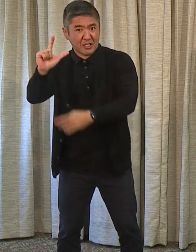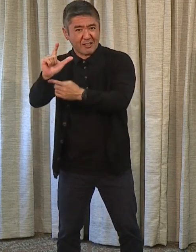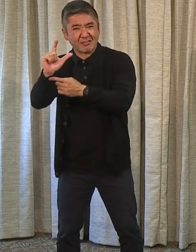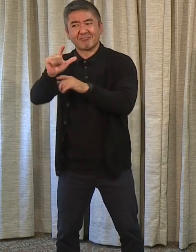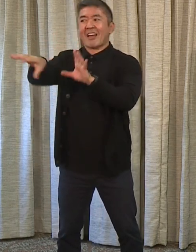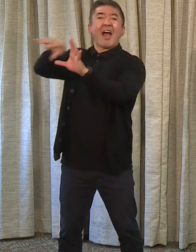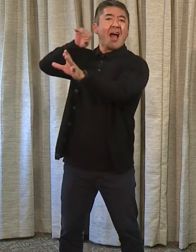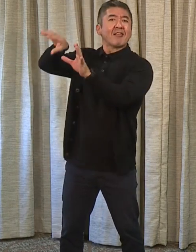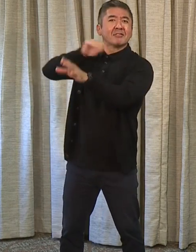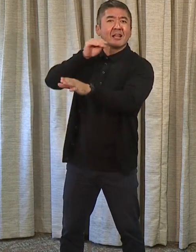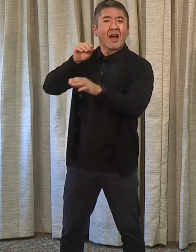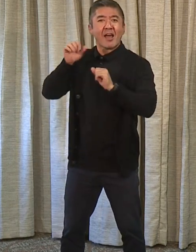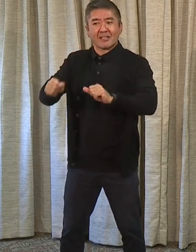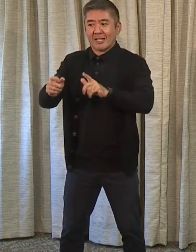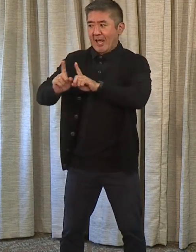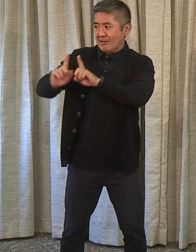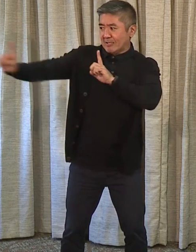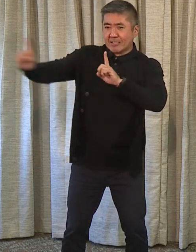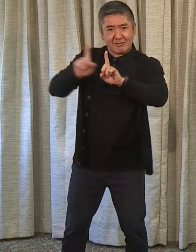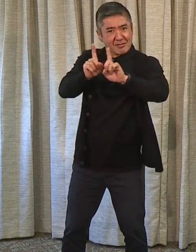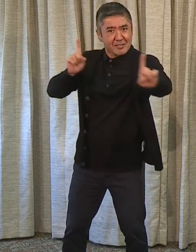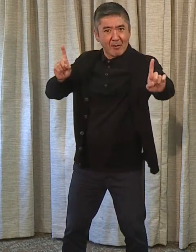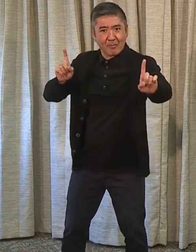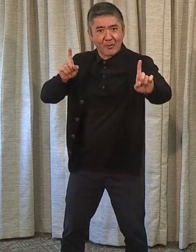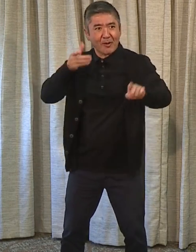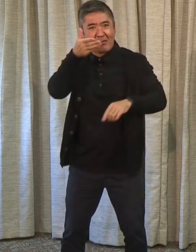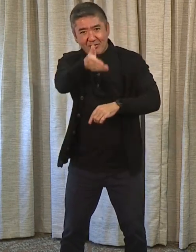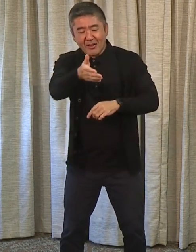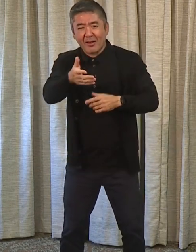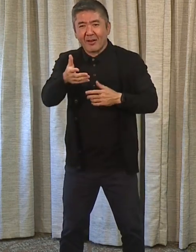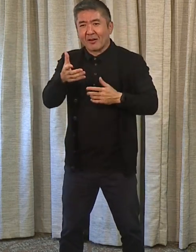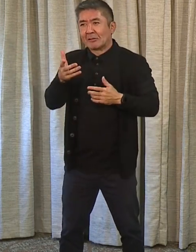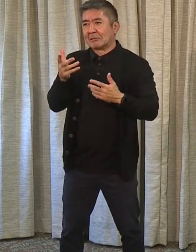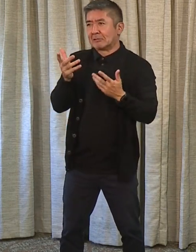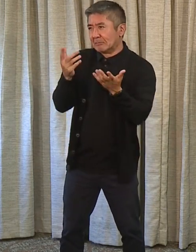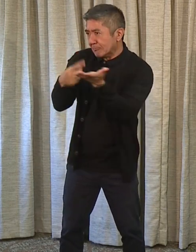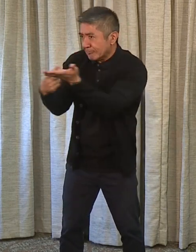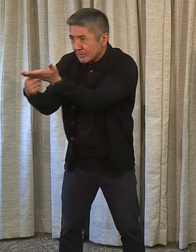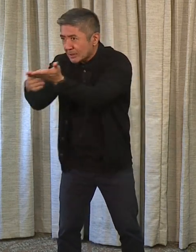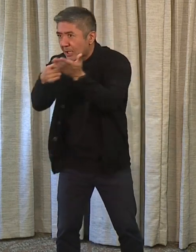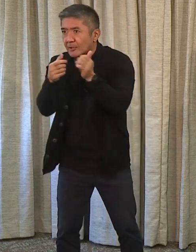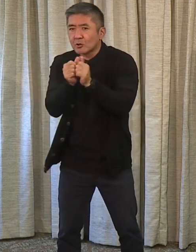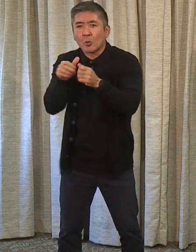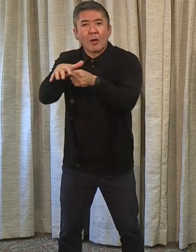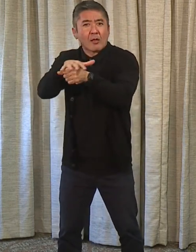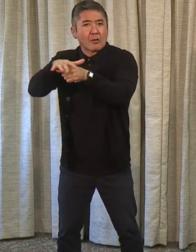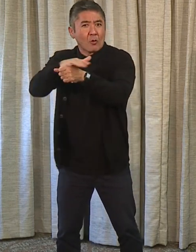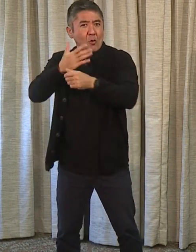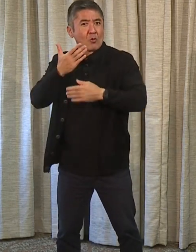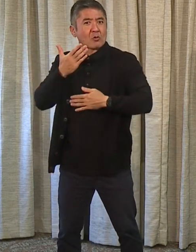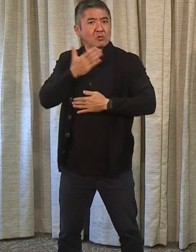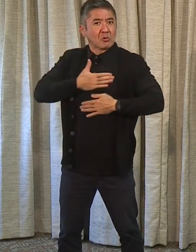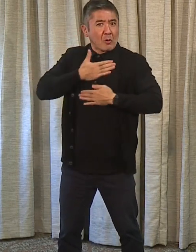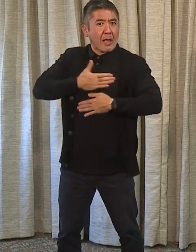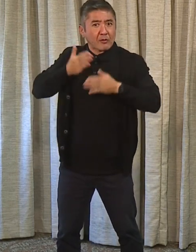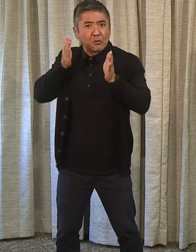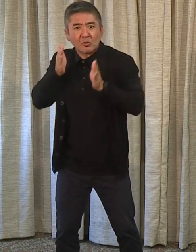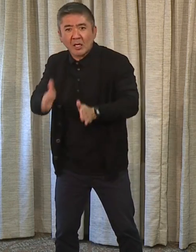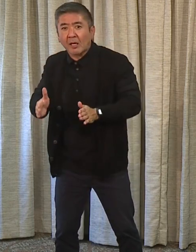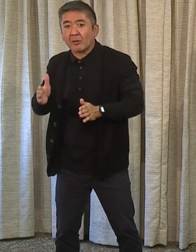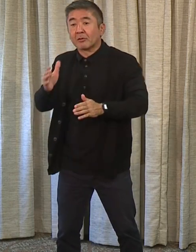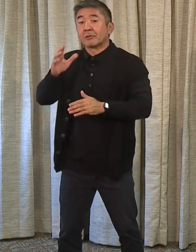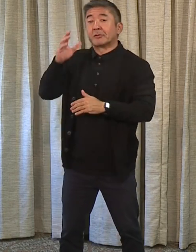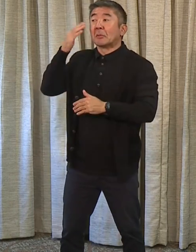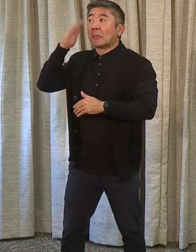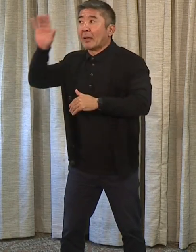outdoor venue. We can space people properly. We're working with entertainers locally and nationally, following some real important